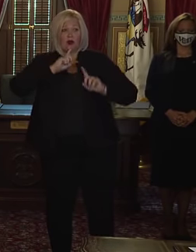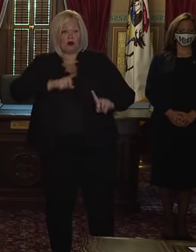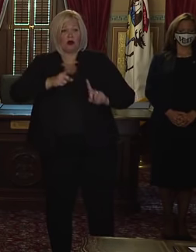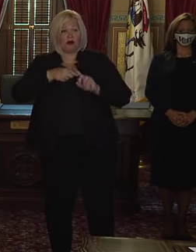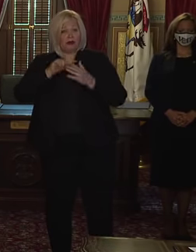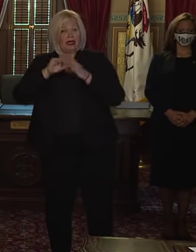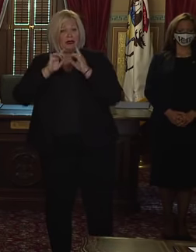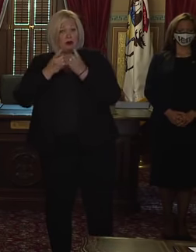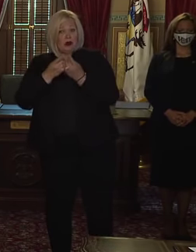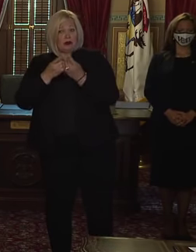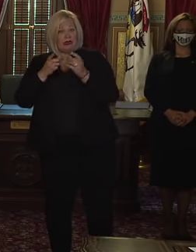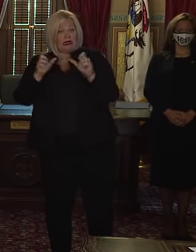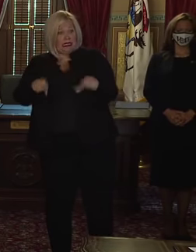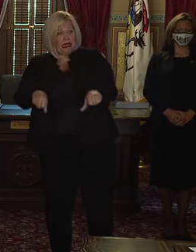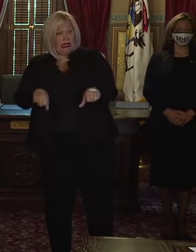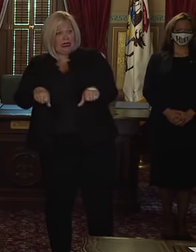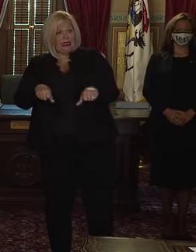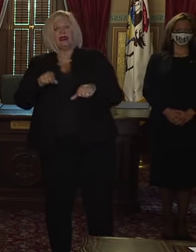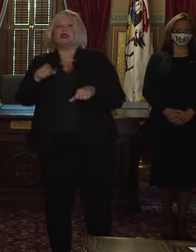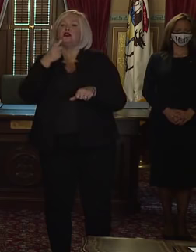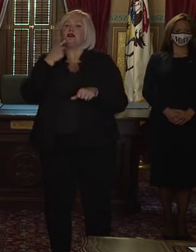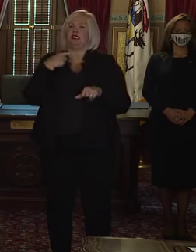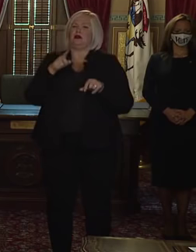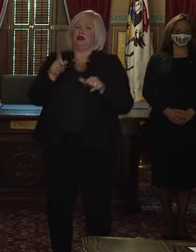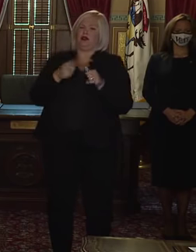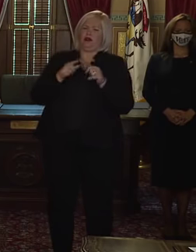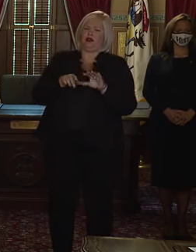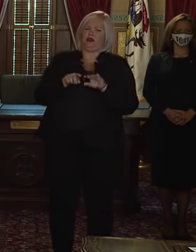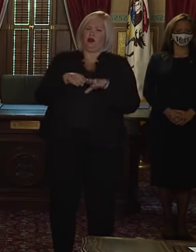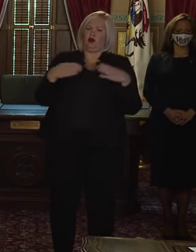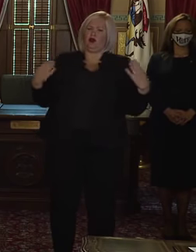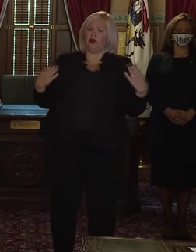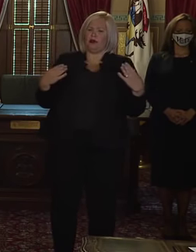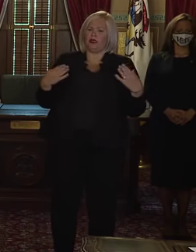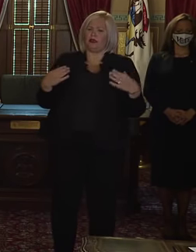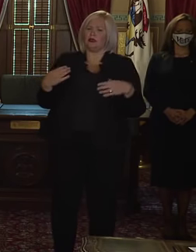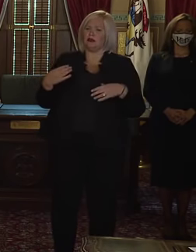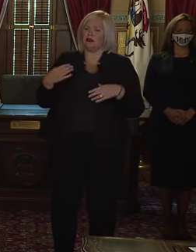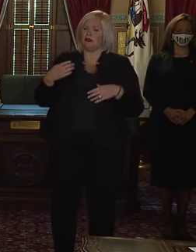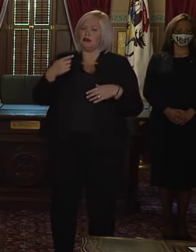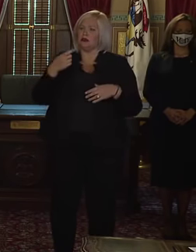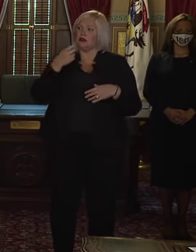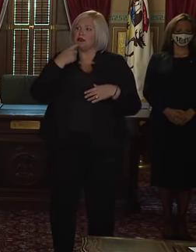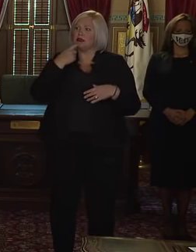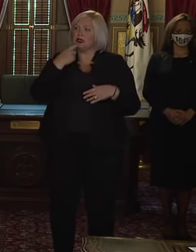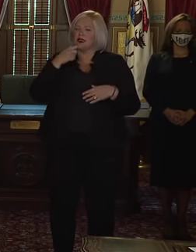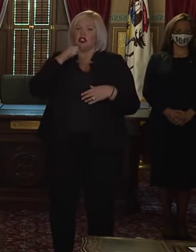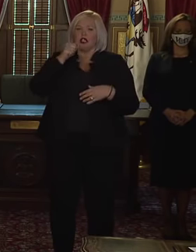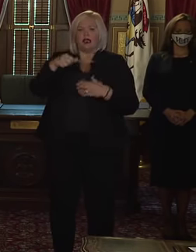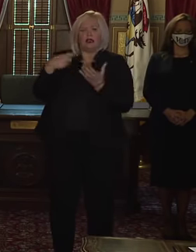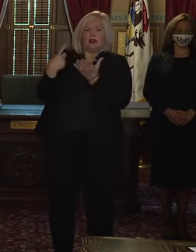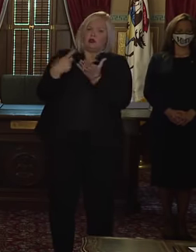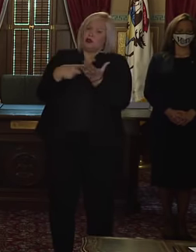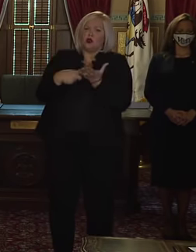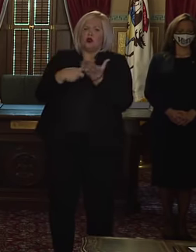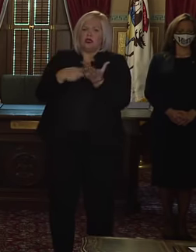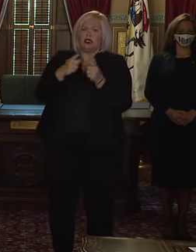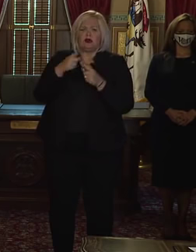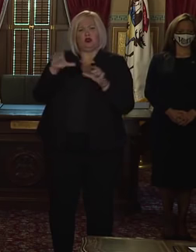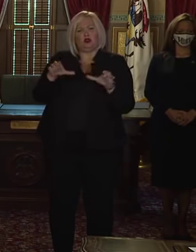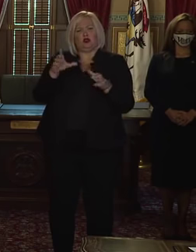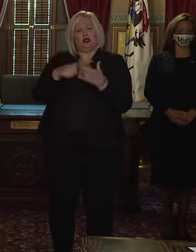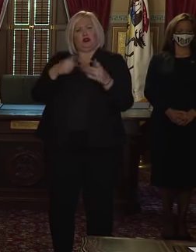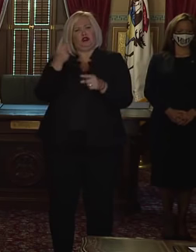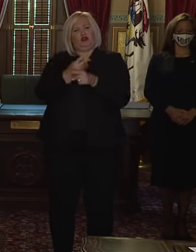that department? And you said in your opening statement that you're not going to negotiate doing what's right for public safety. So